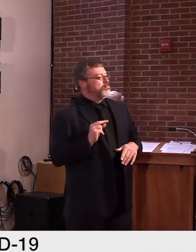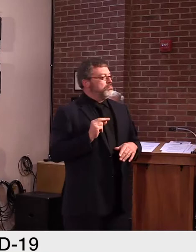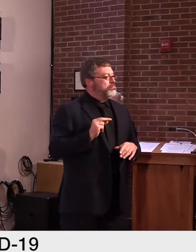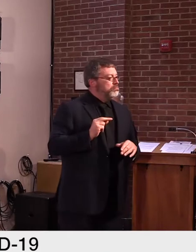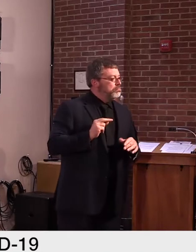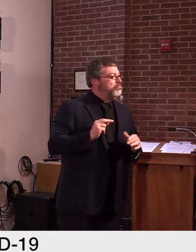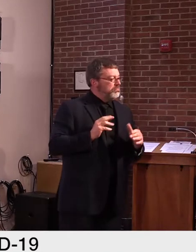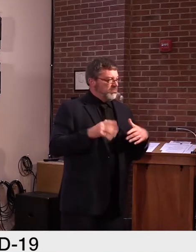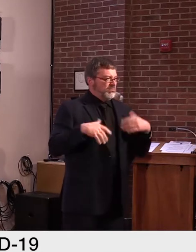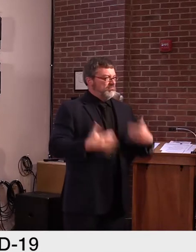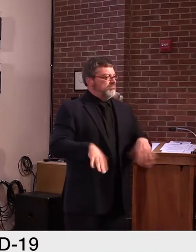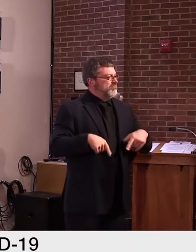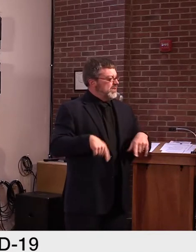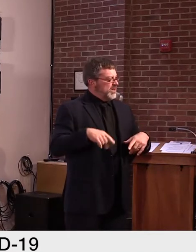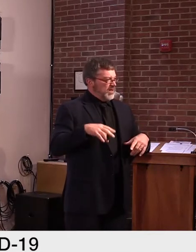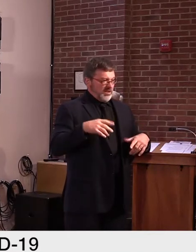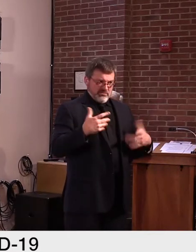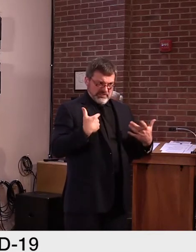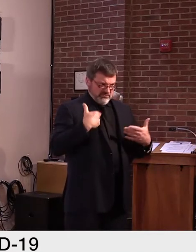Vermont has done it correctly.